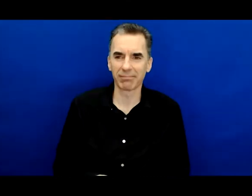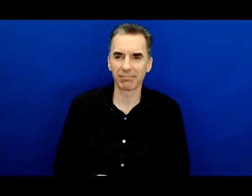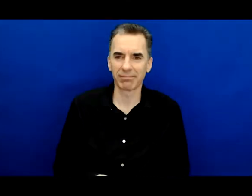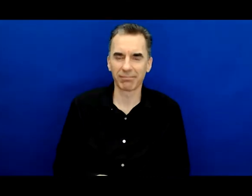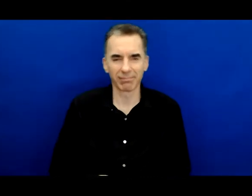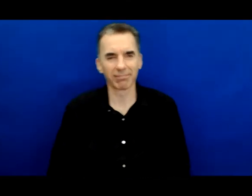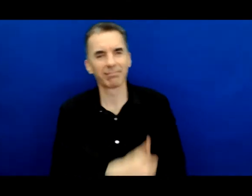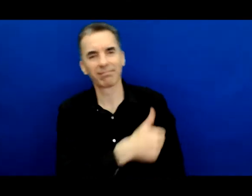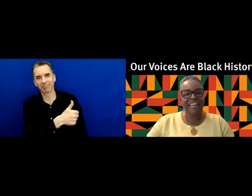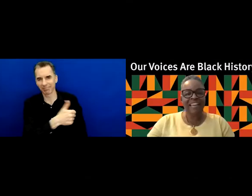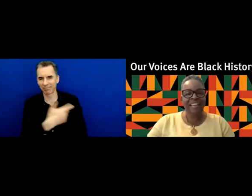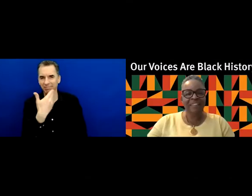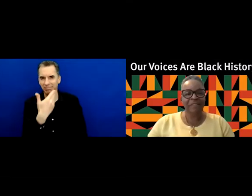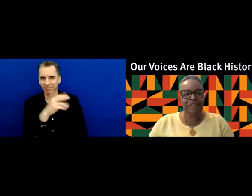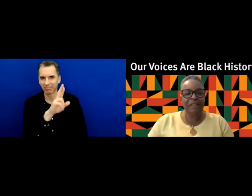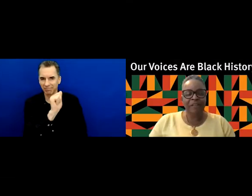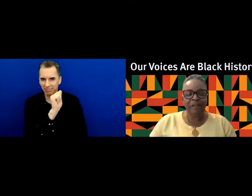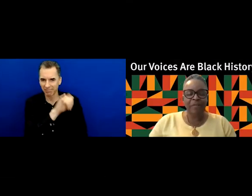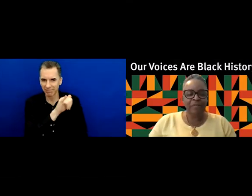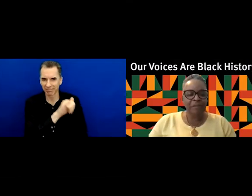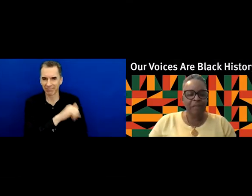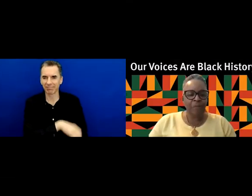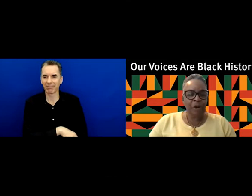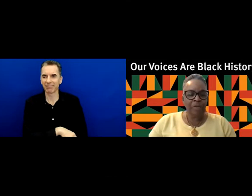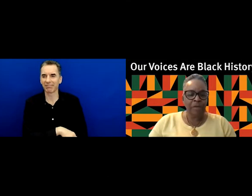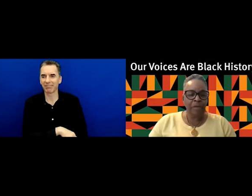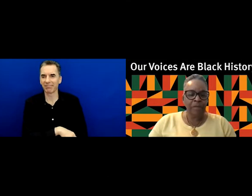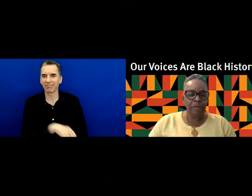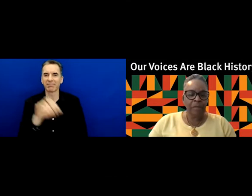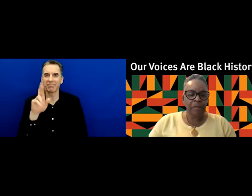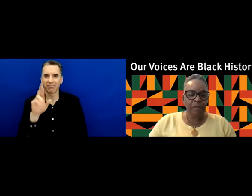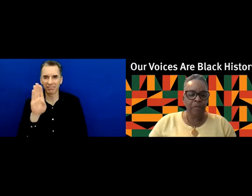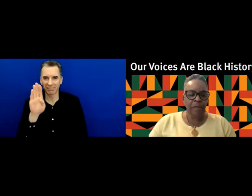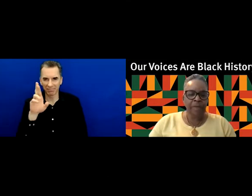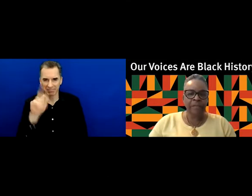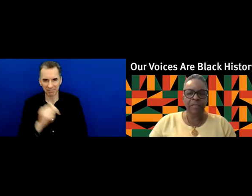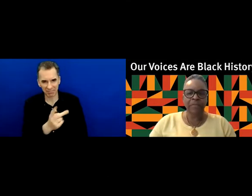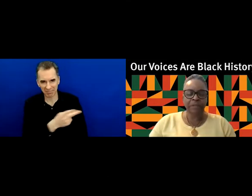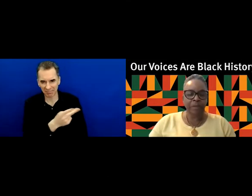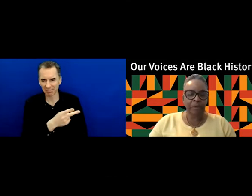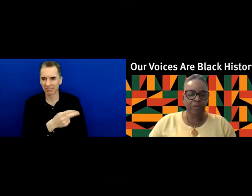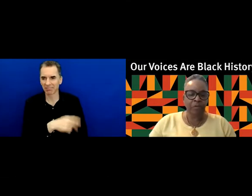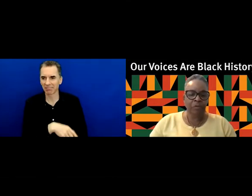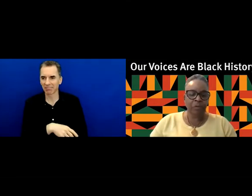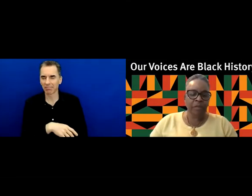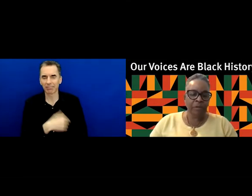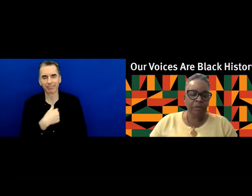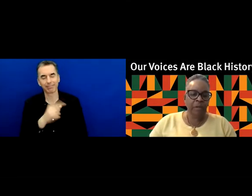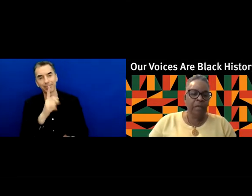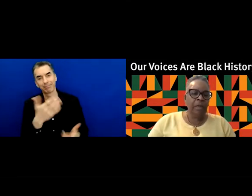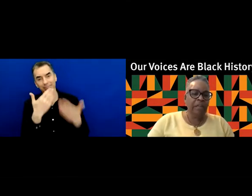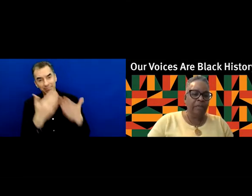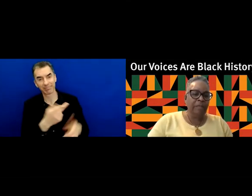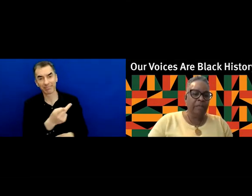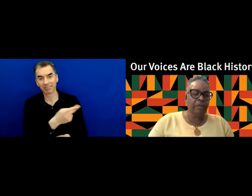Thank you, Ray and Robert. You know, I just have to thank both of you for even